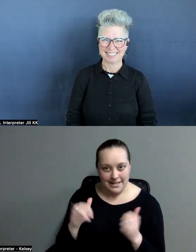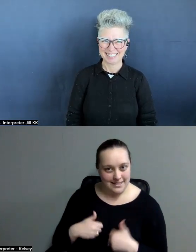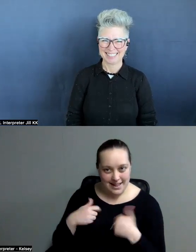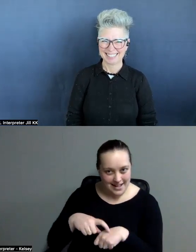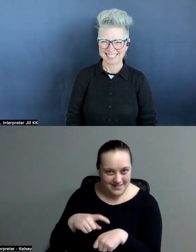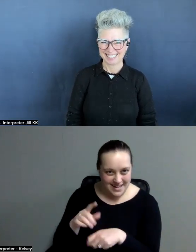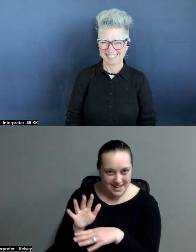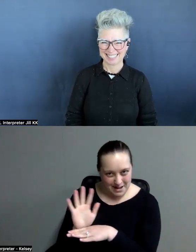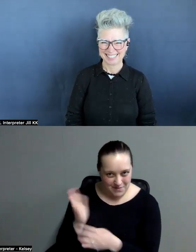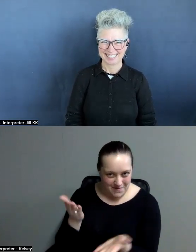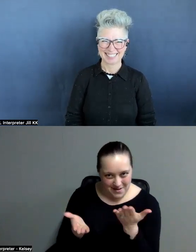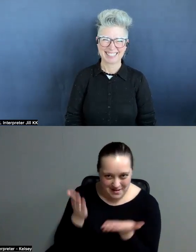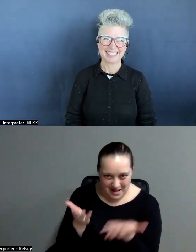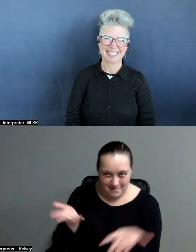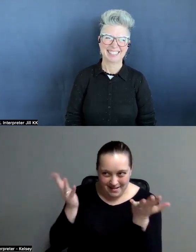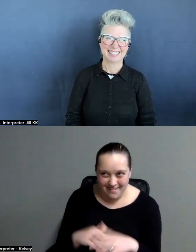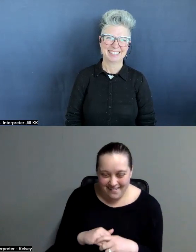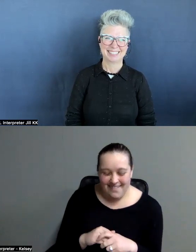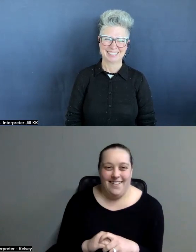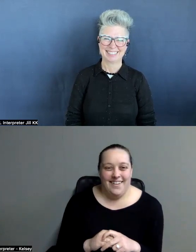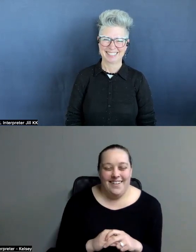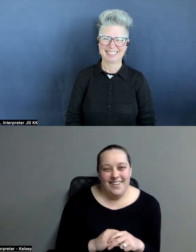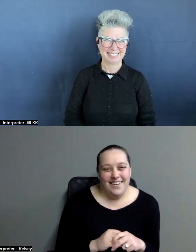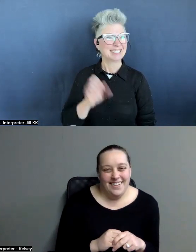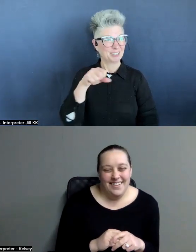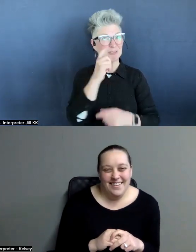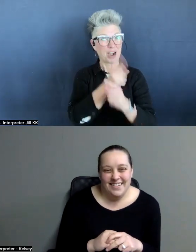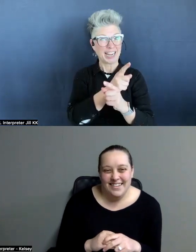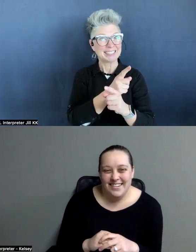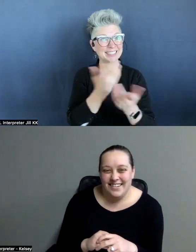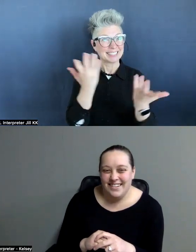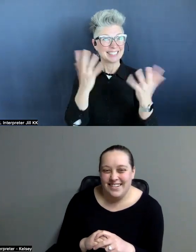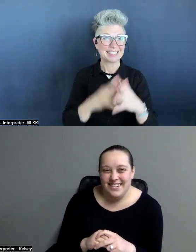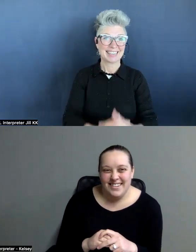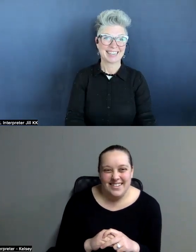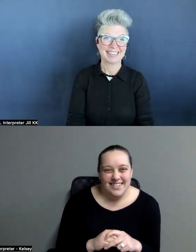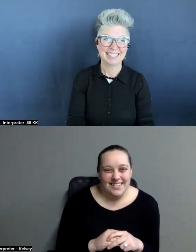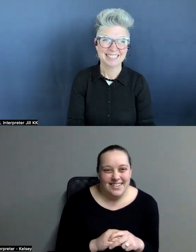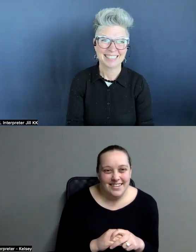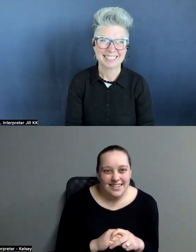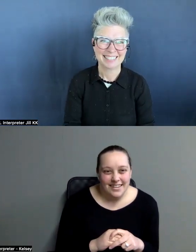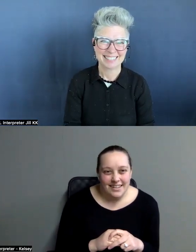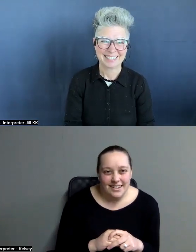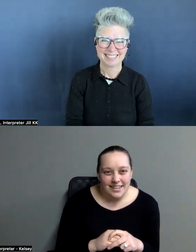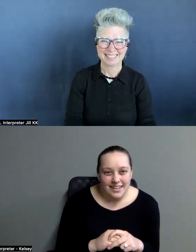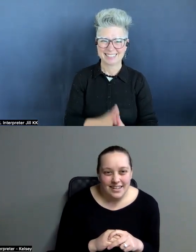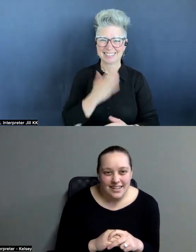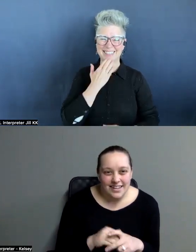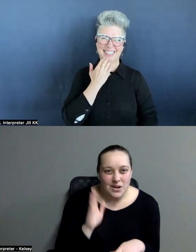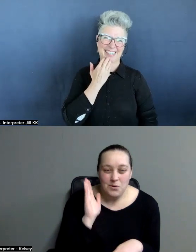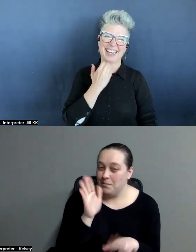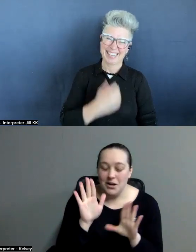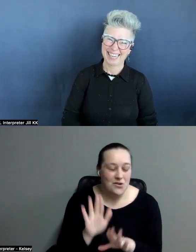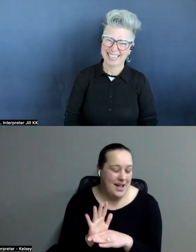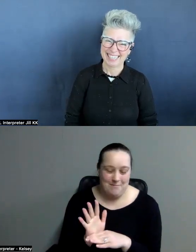to be great one.